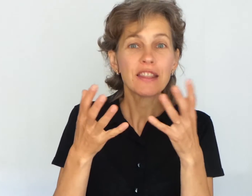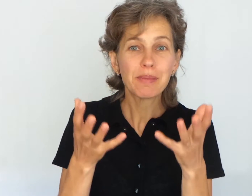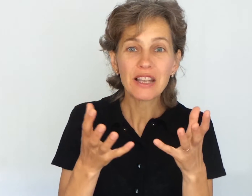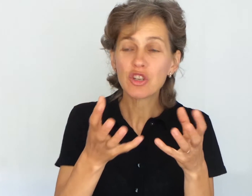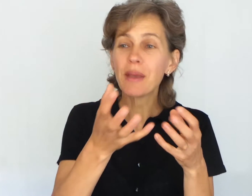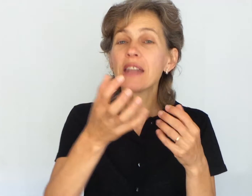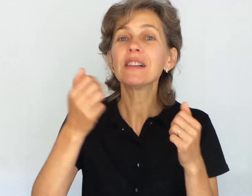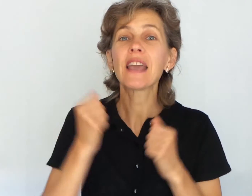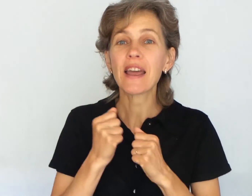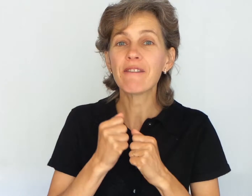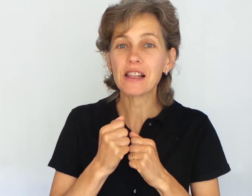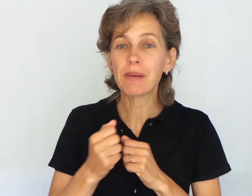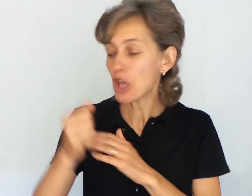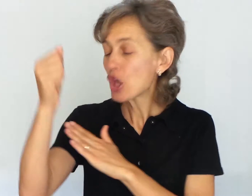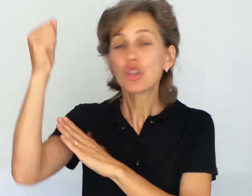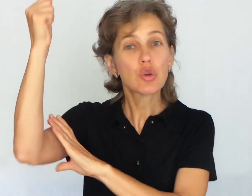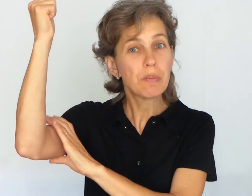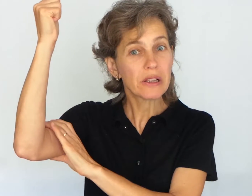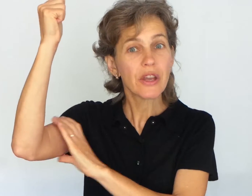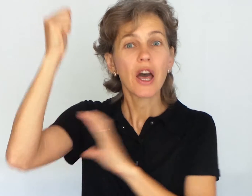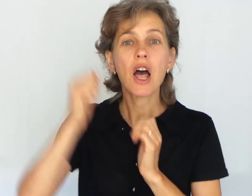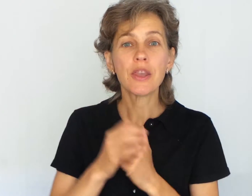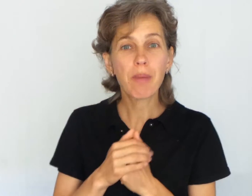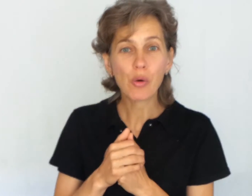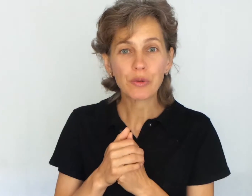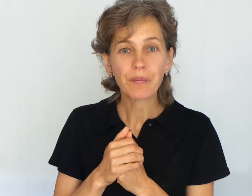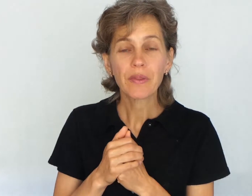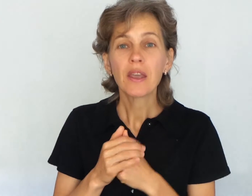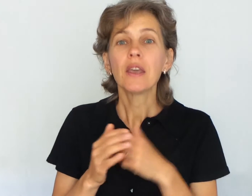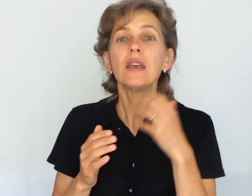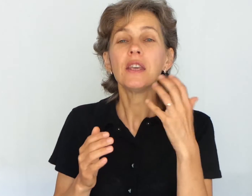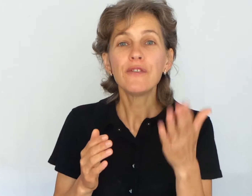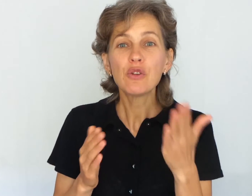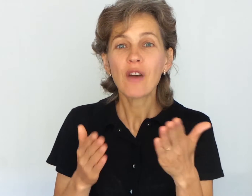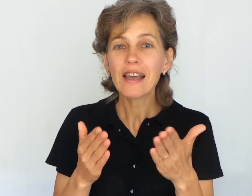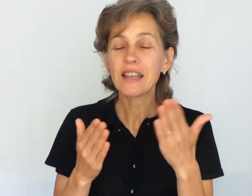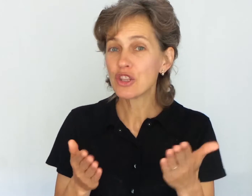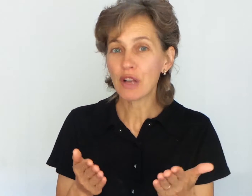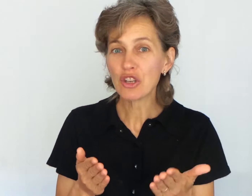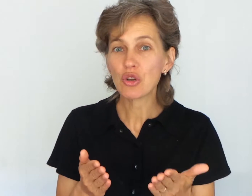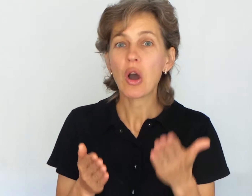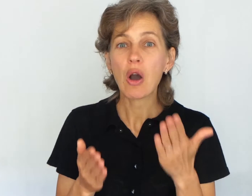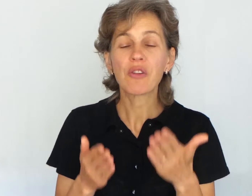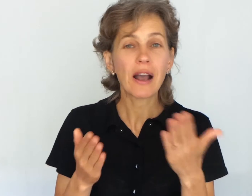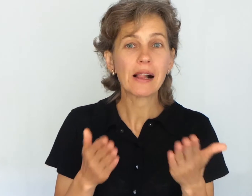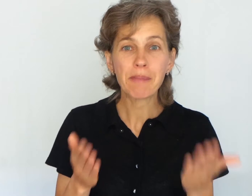the bloodstream and will get available to build the bone. If you violate the ratio of CalMag,